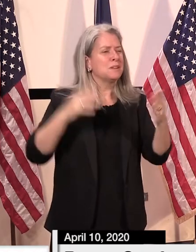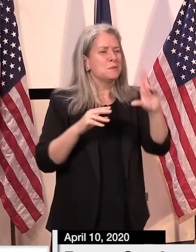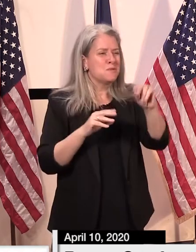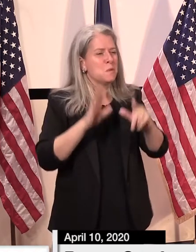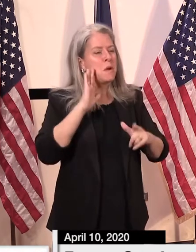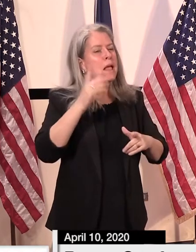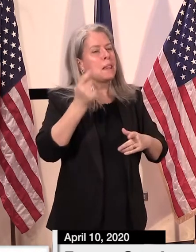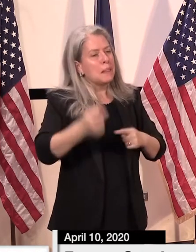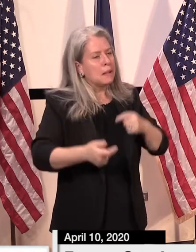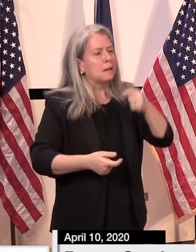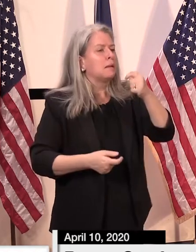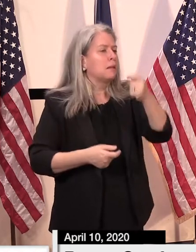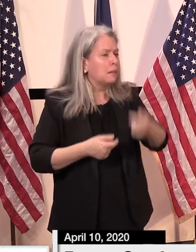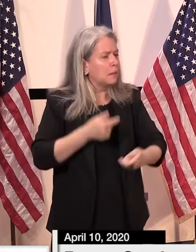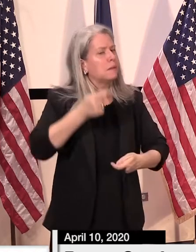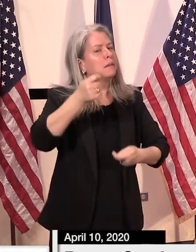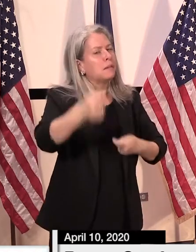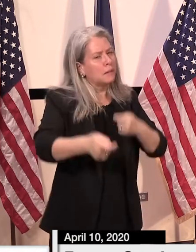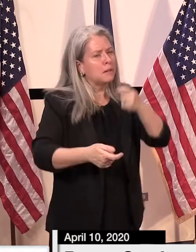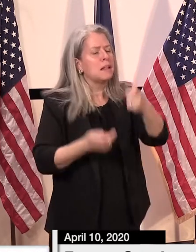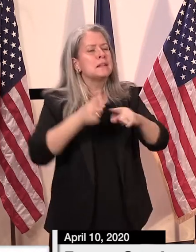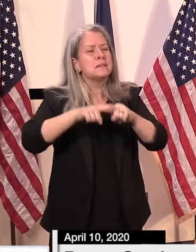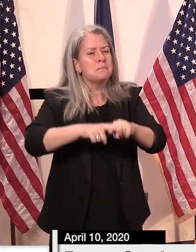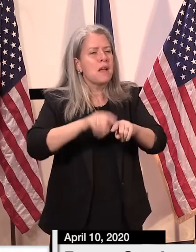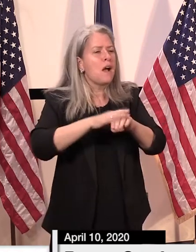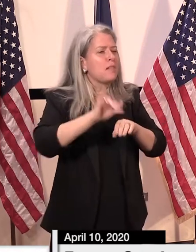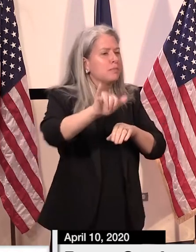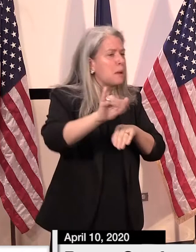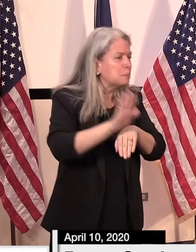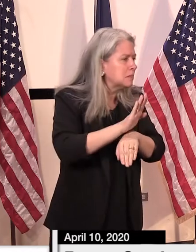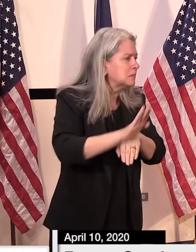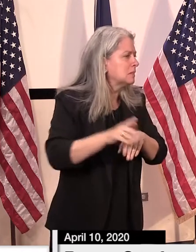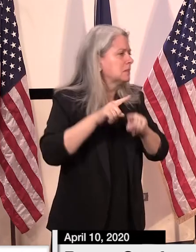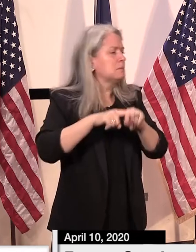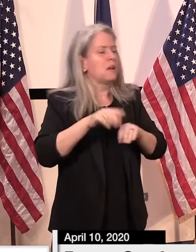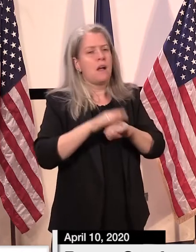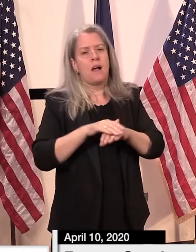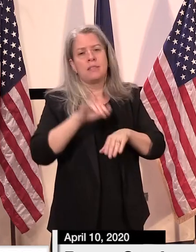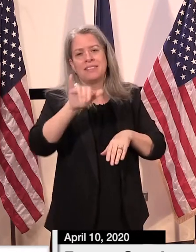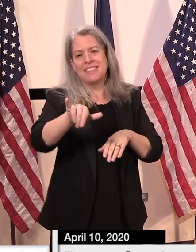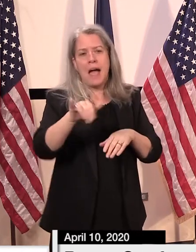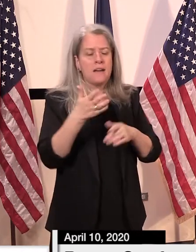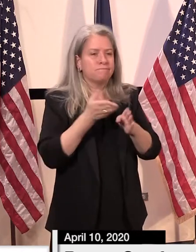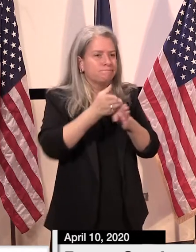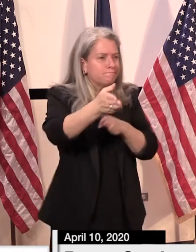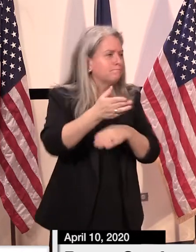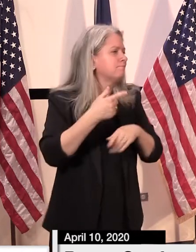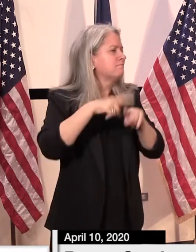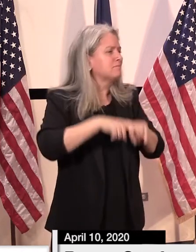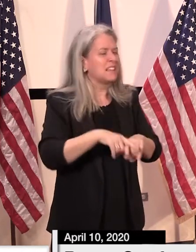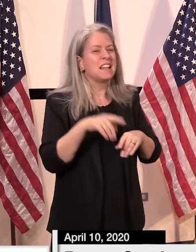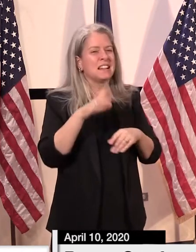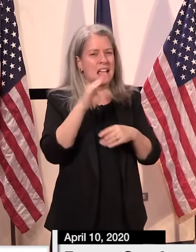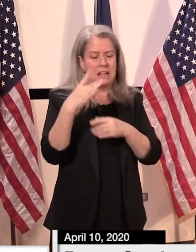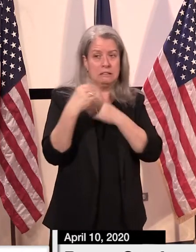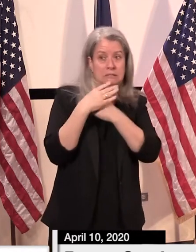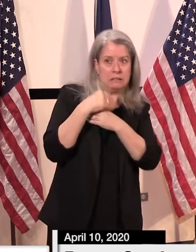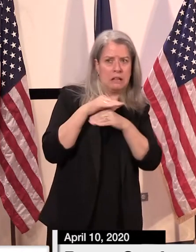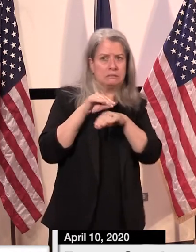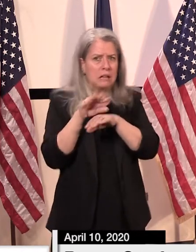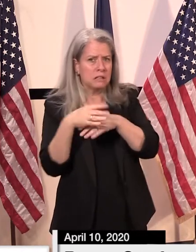approach with safety measures in place. We're going to be asking those sectors to help us with that,